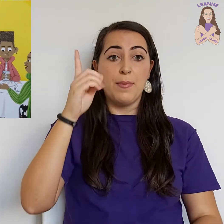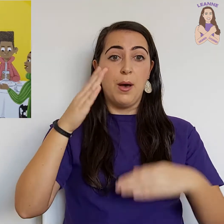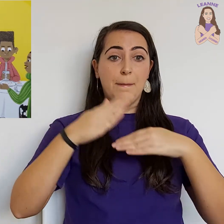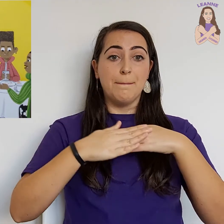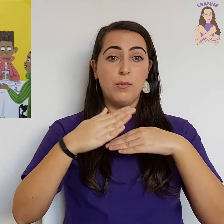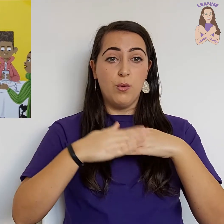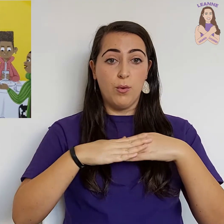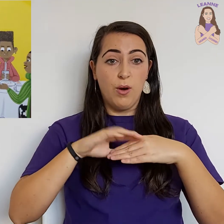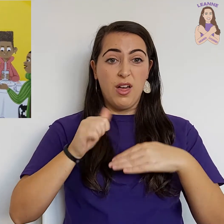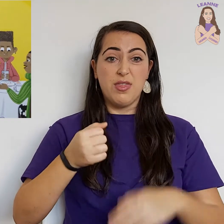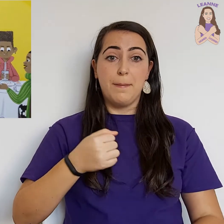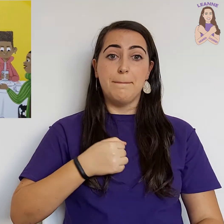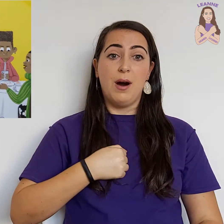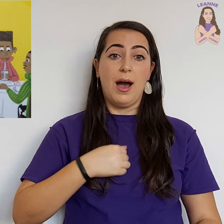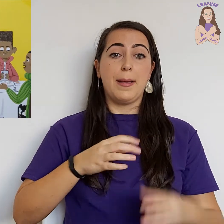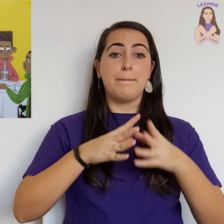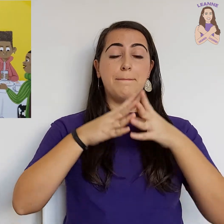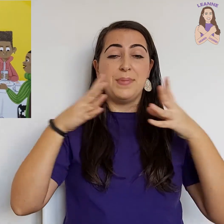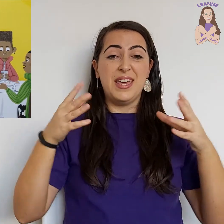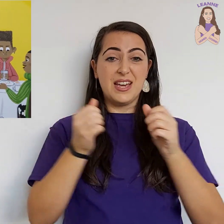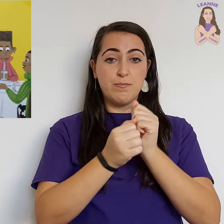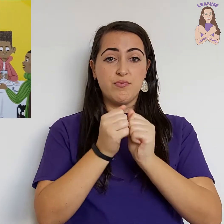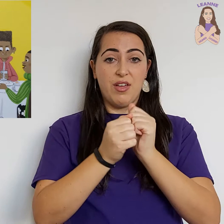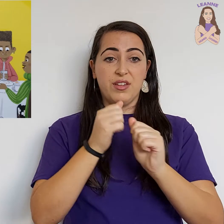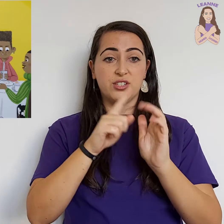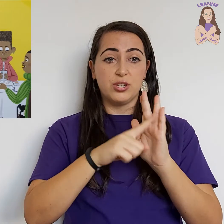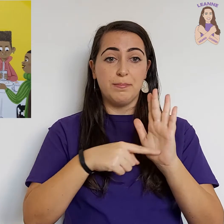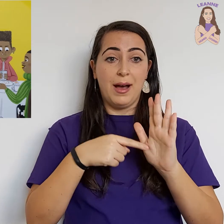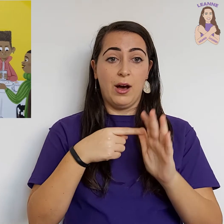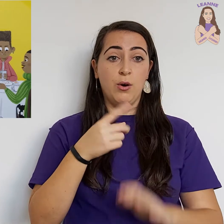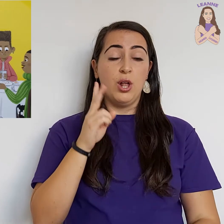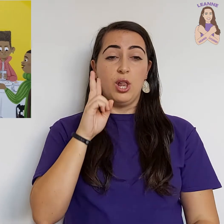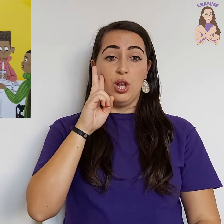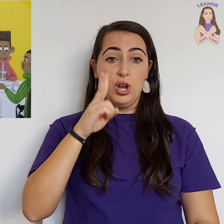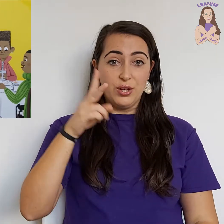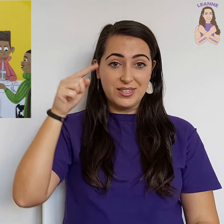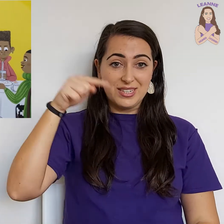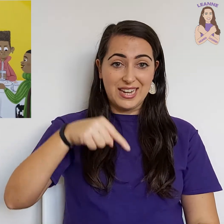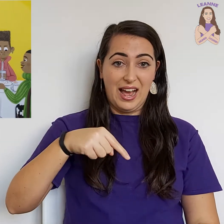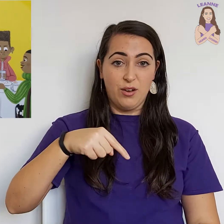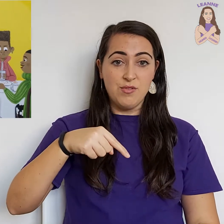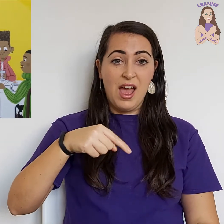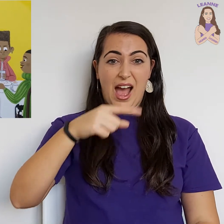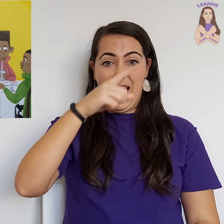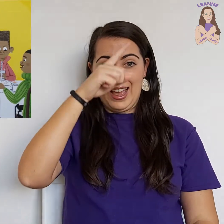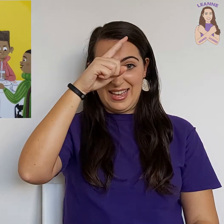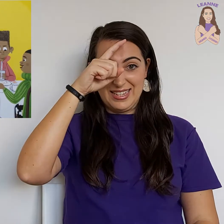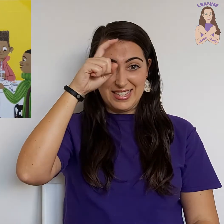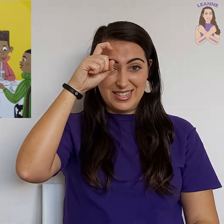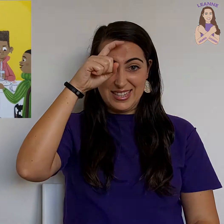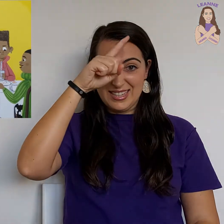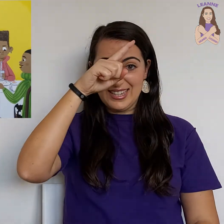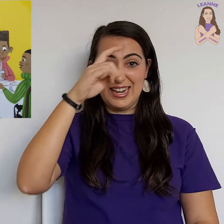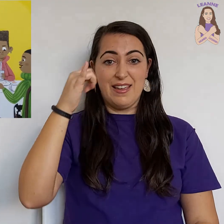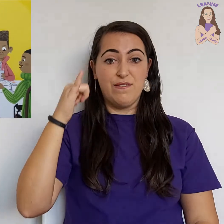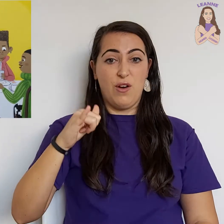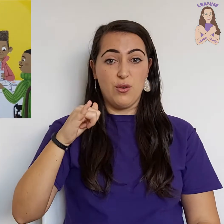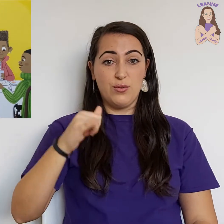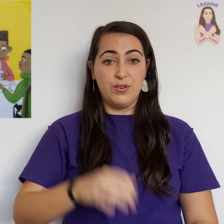more than my big brother Jamal looks down at his silly phone.